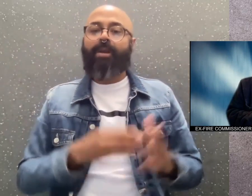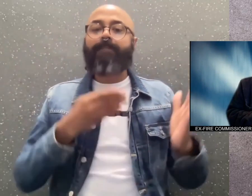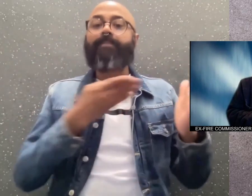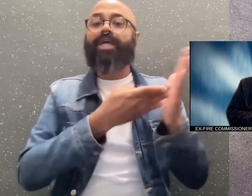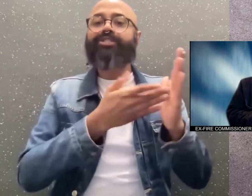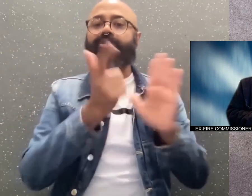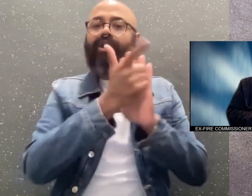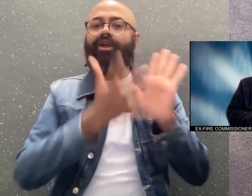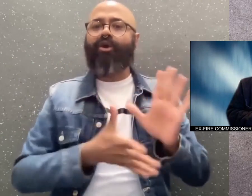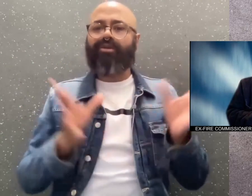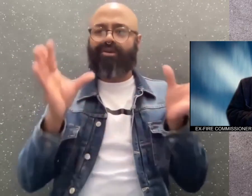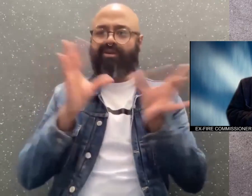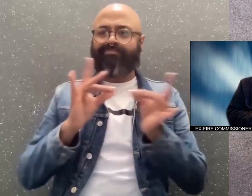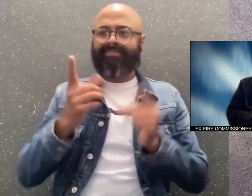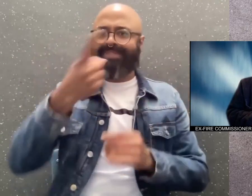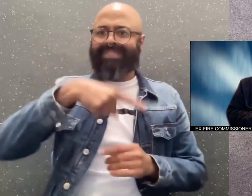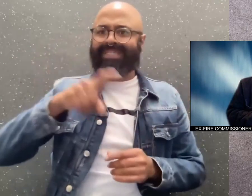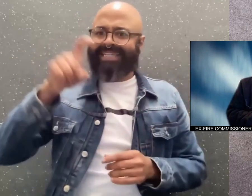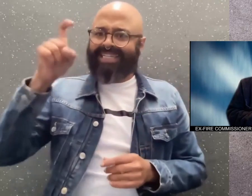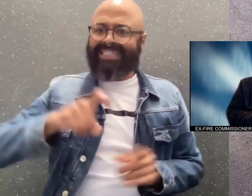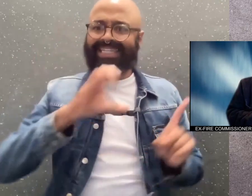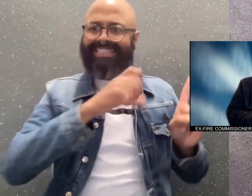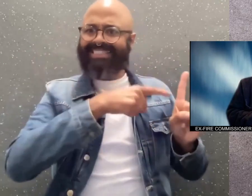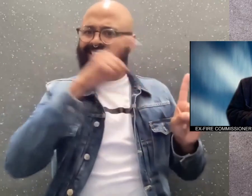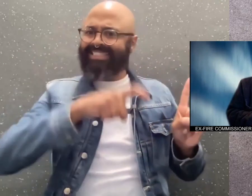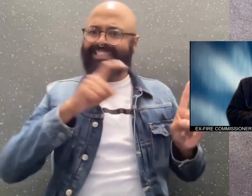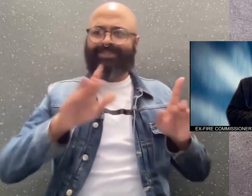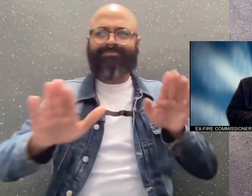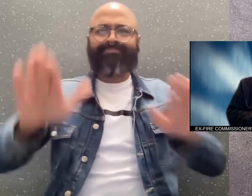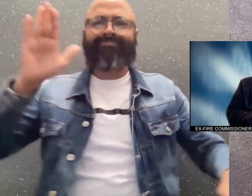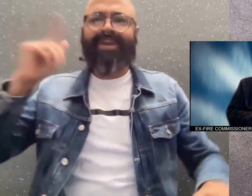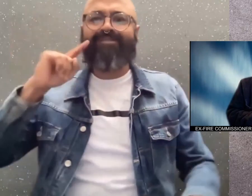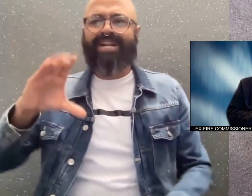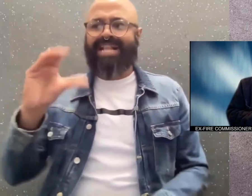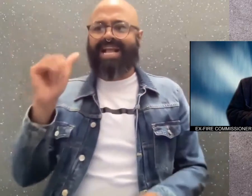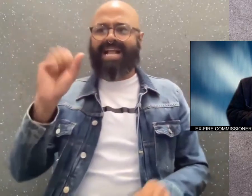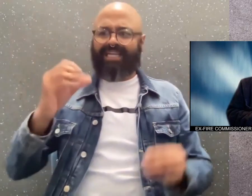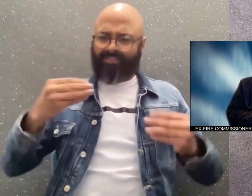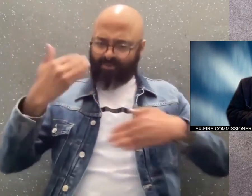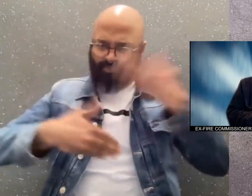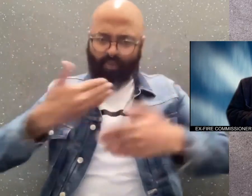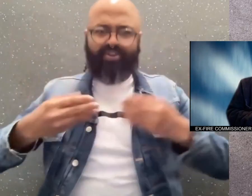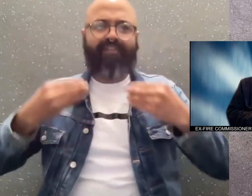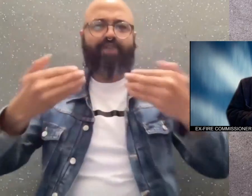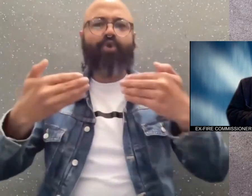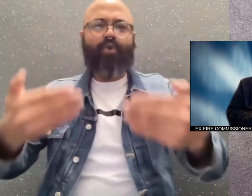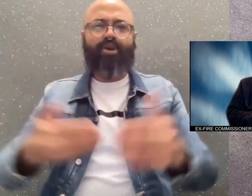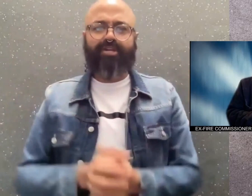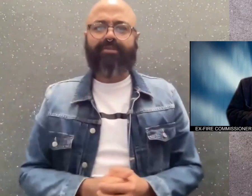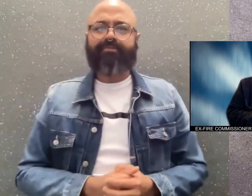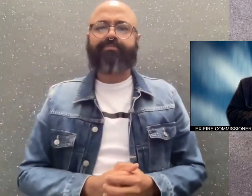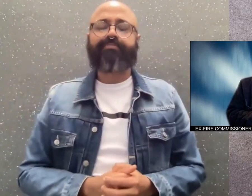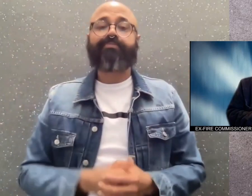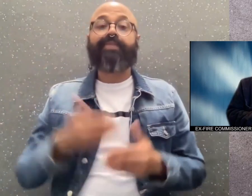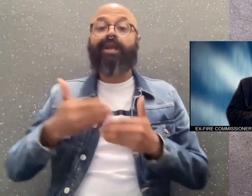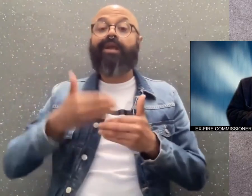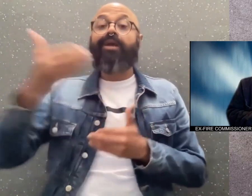And prosecutors say they need Carmignani to testify for the case to move forward. The next court date